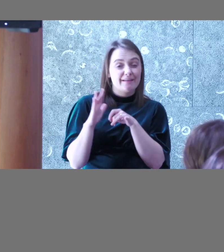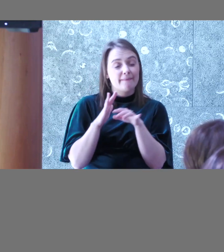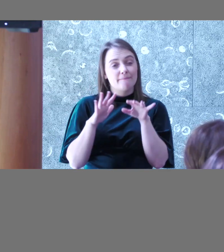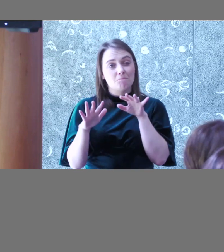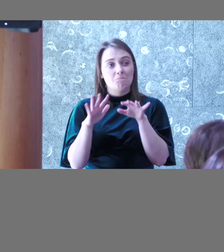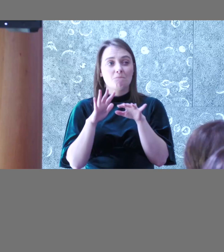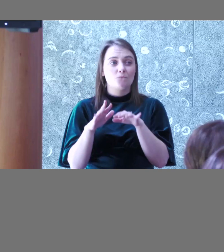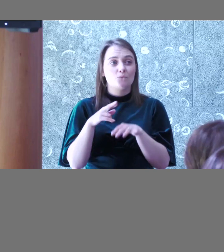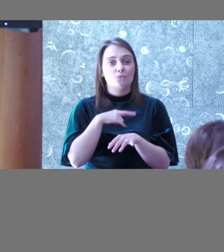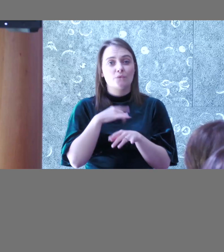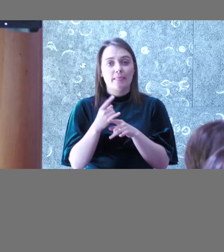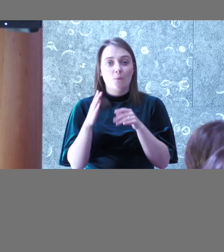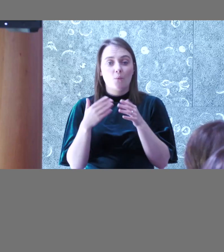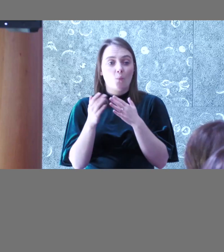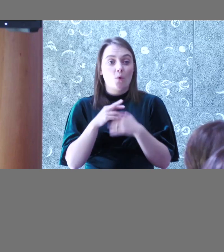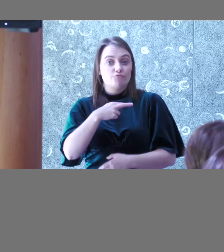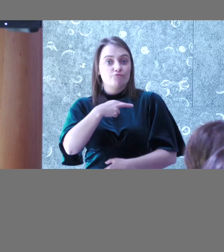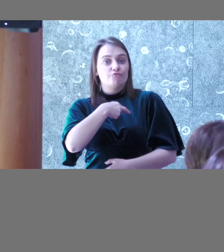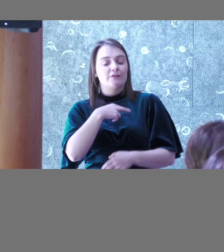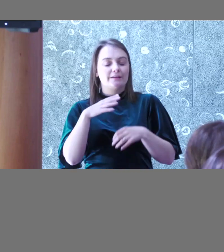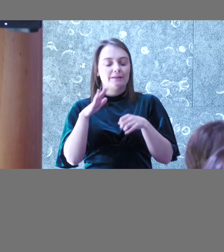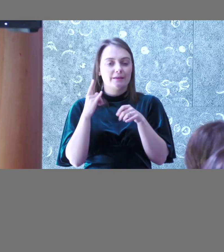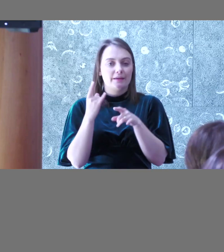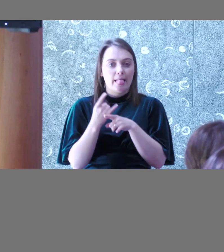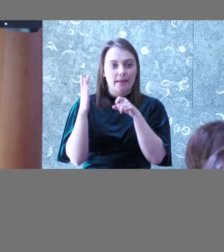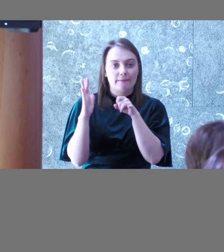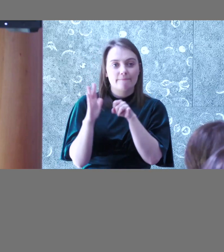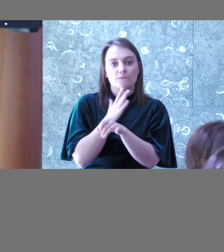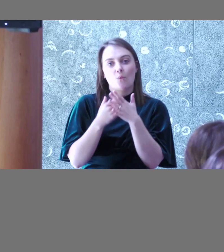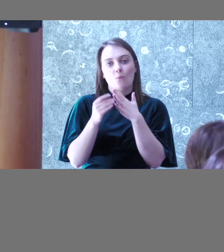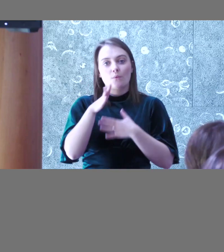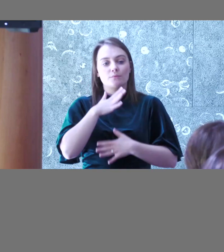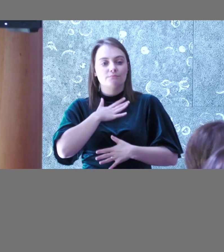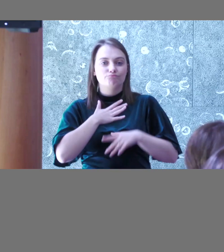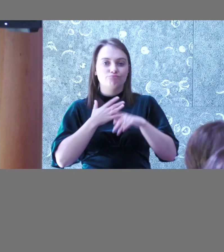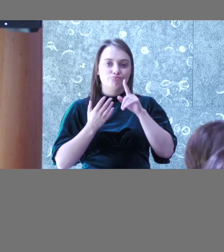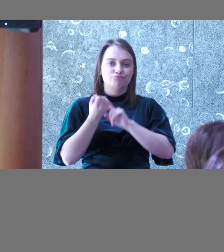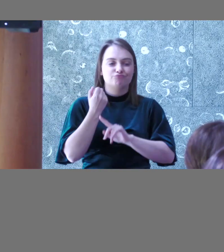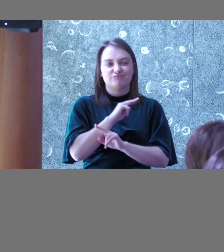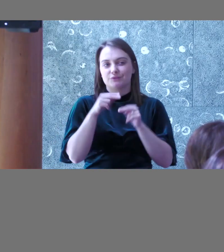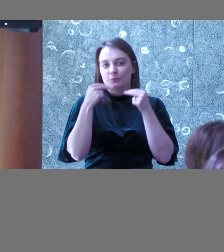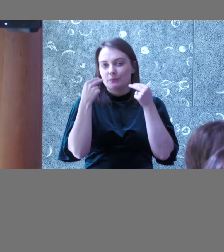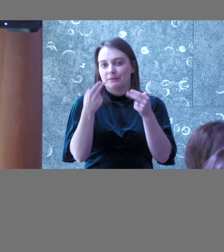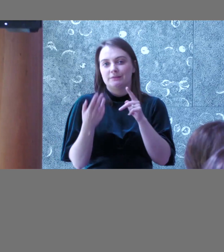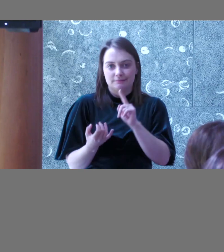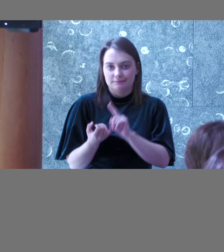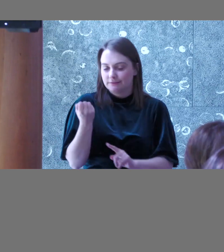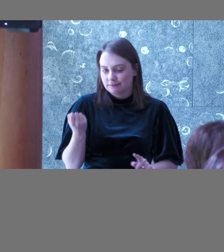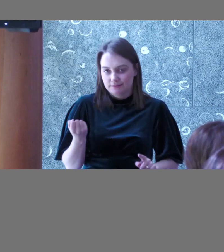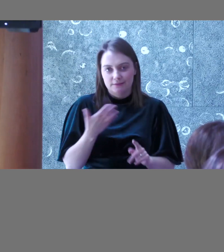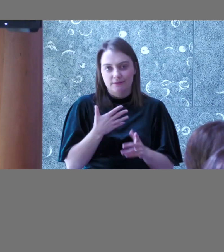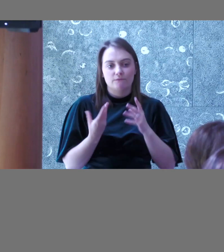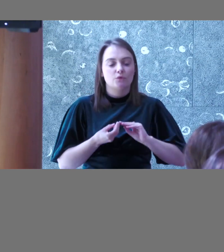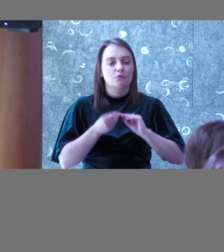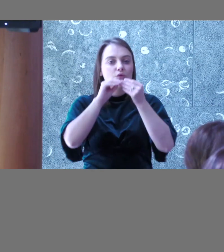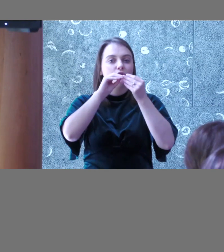really helpful, what is desirable but not necessary in terms of creating